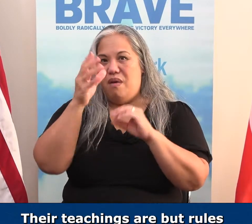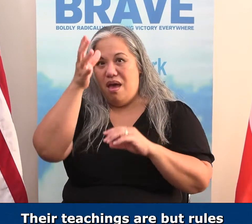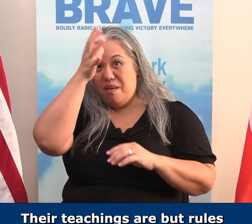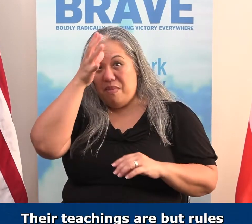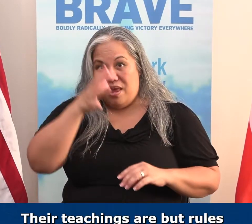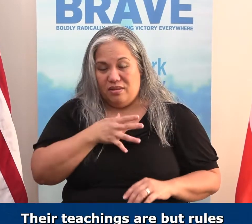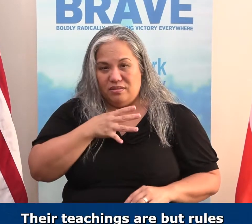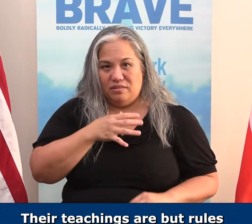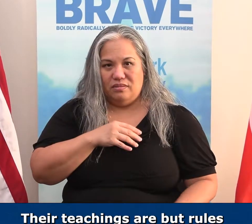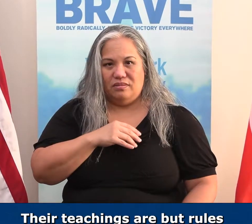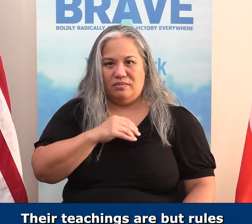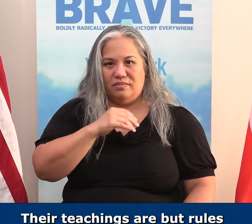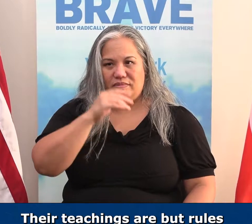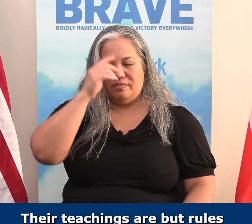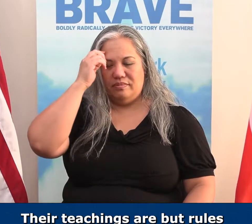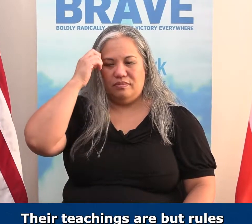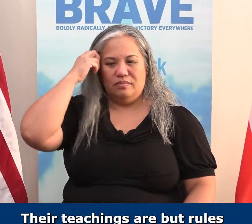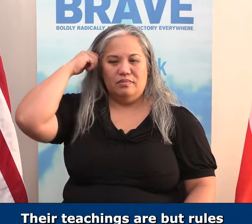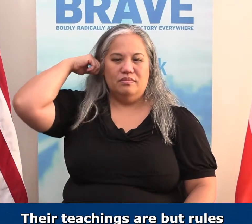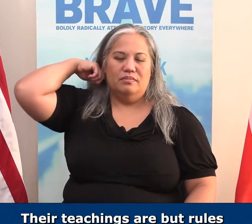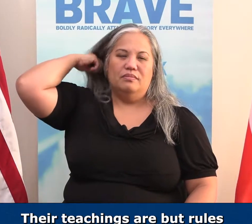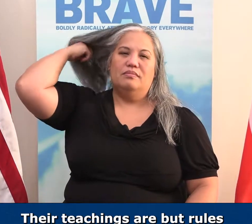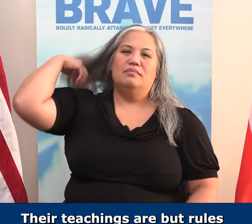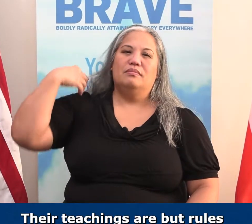but rules taught by men.